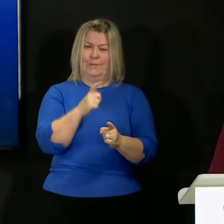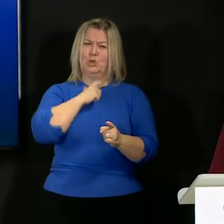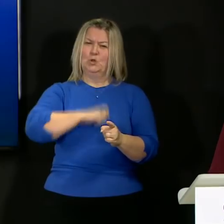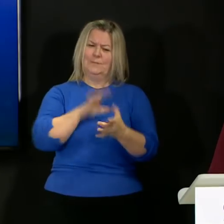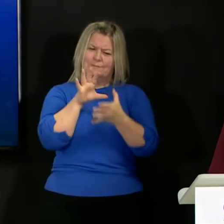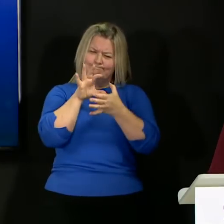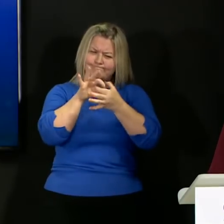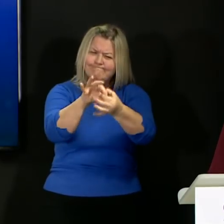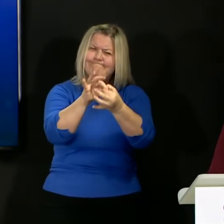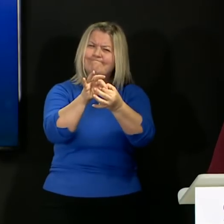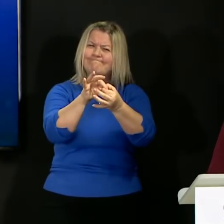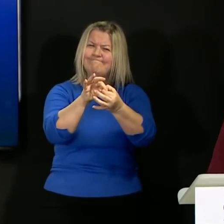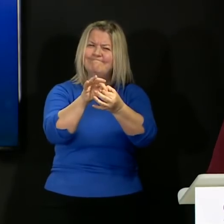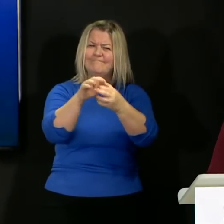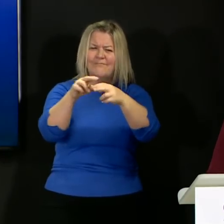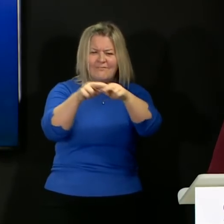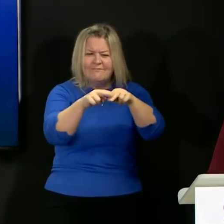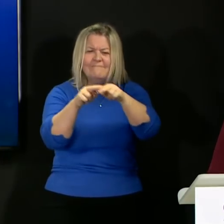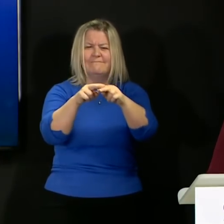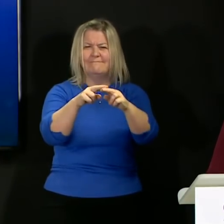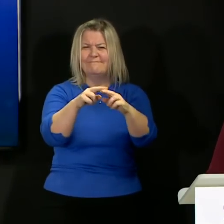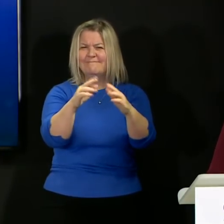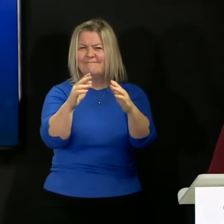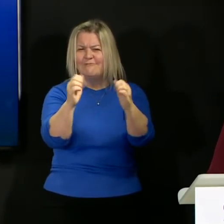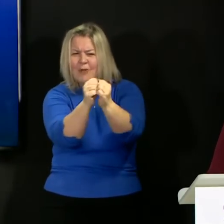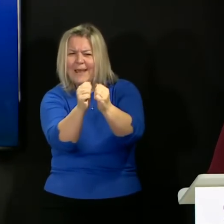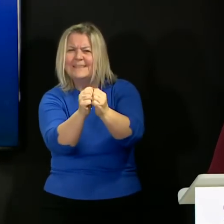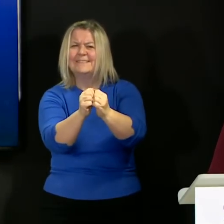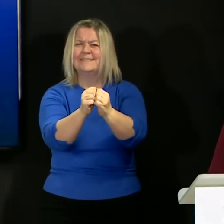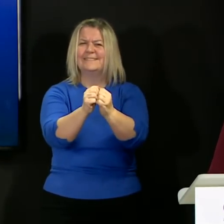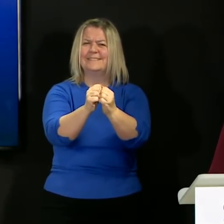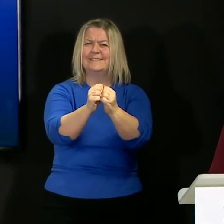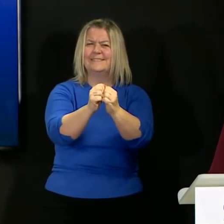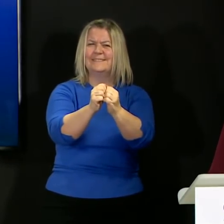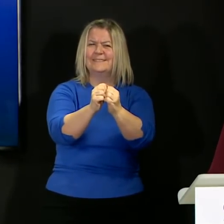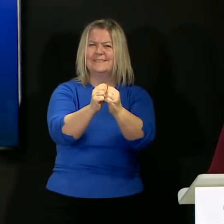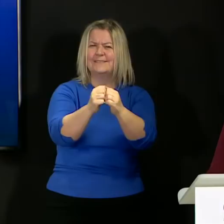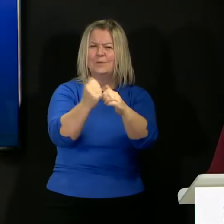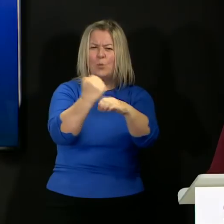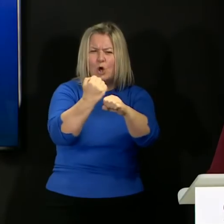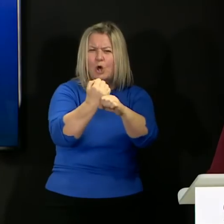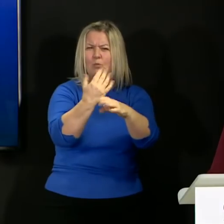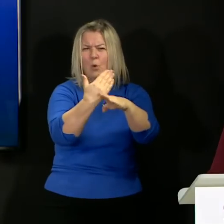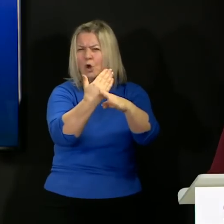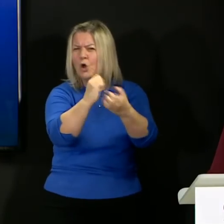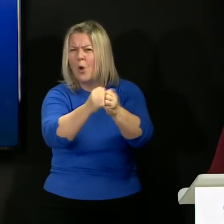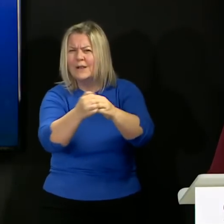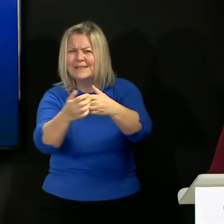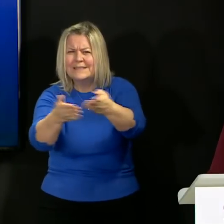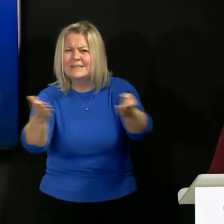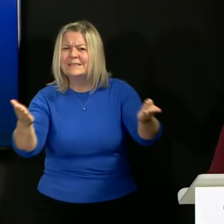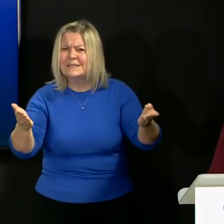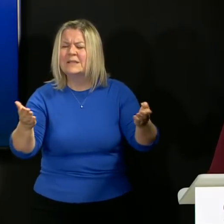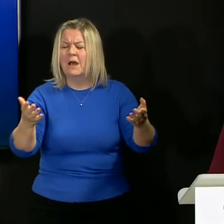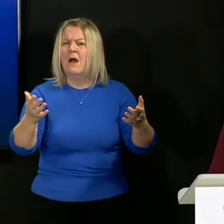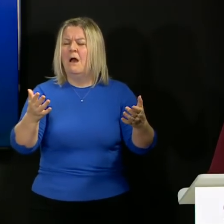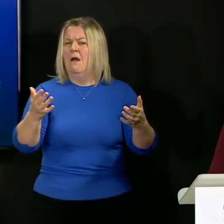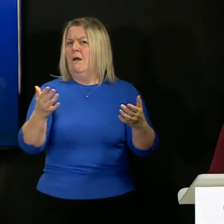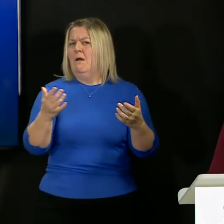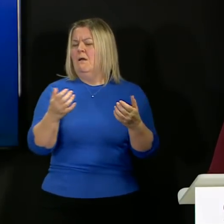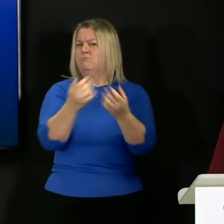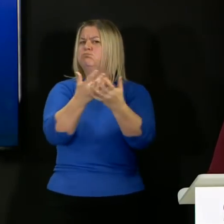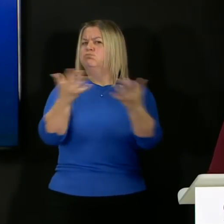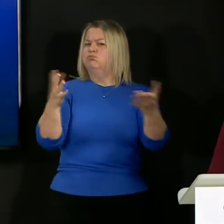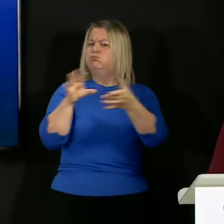things that we perhaps took for granted and now notice by its absence. I want to say two things. There is a lot of